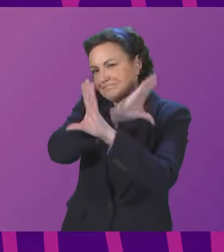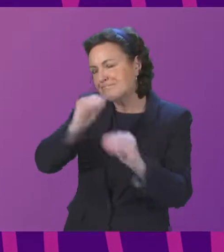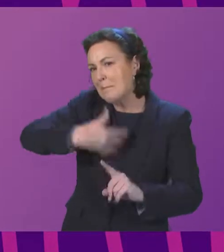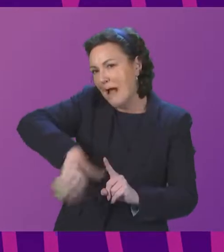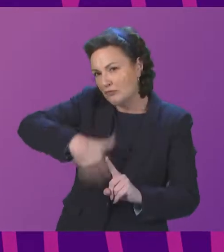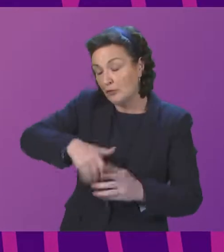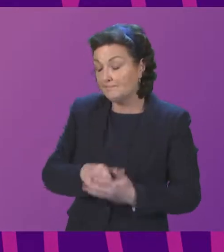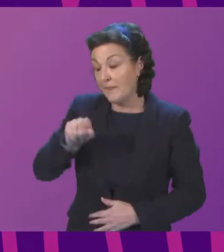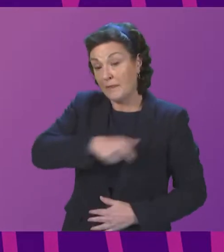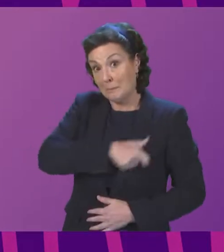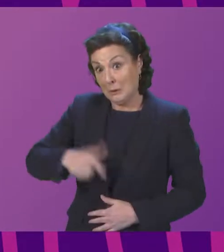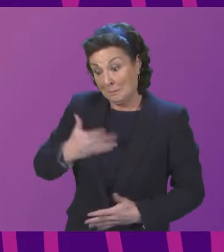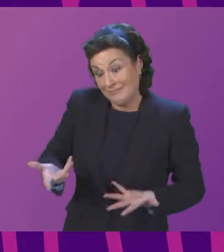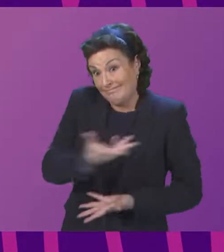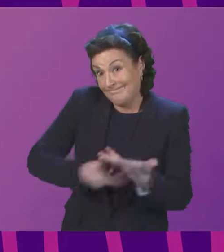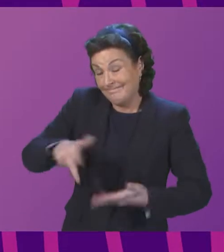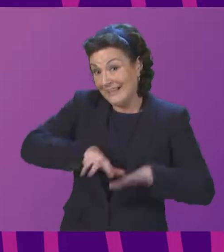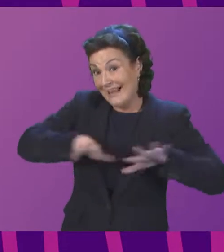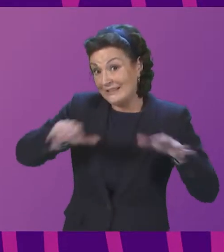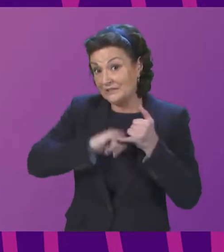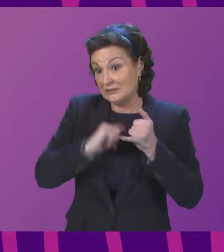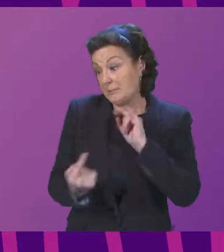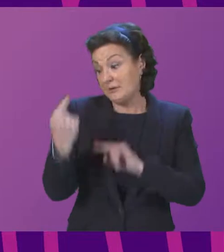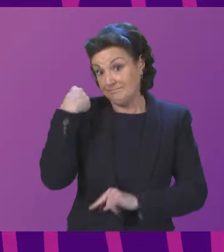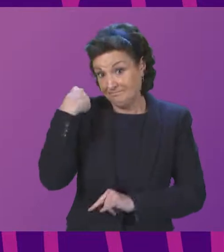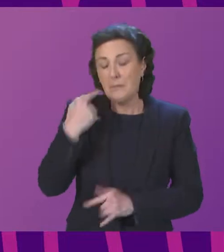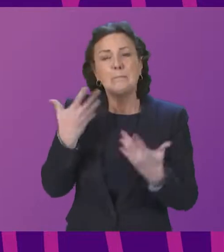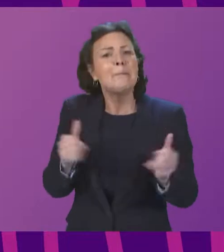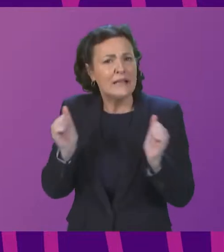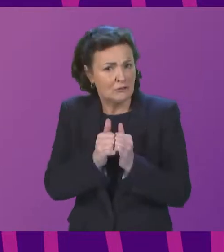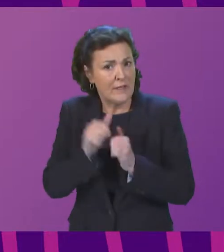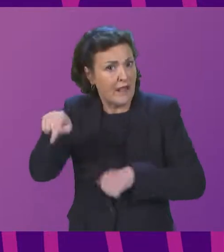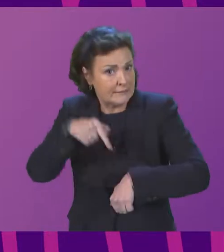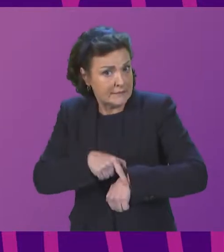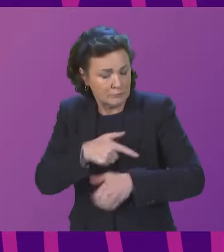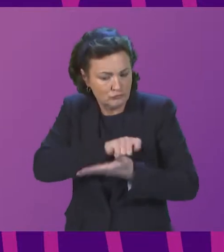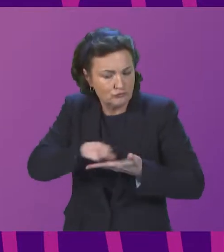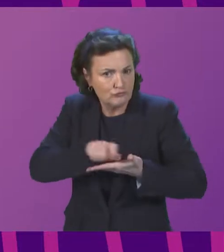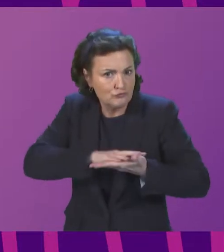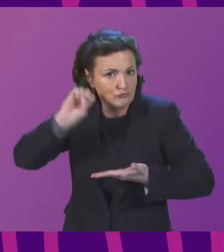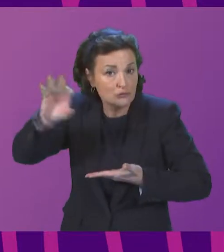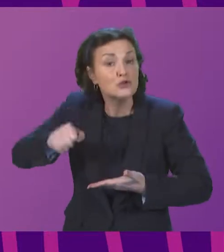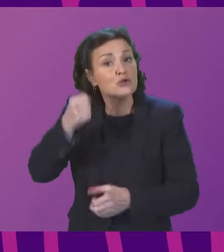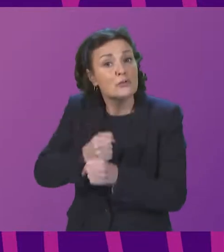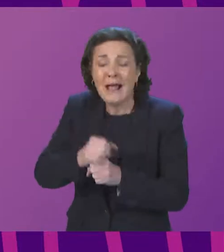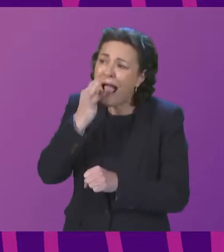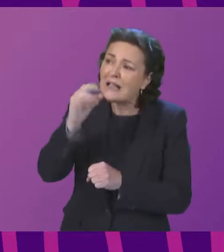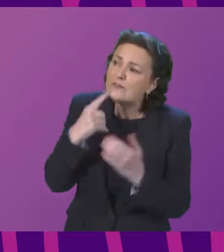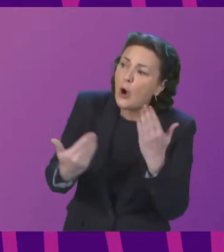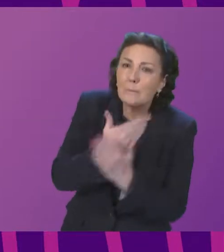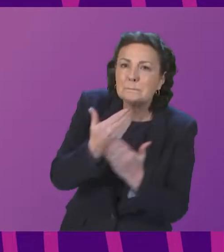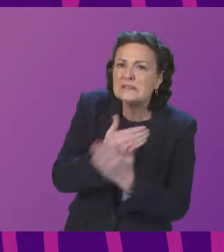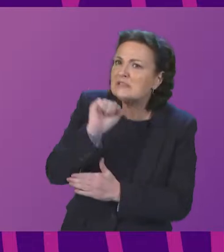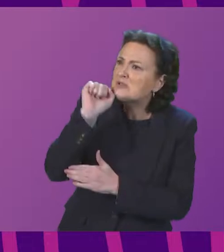The committee last considered this position the 8th of September last. We agreed to write then to the Scottish Government to seek an update in its response to the dear